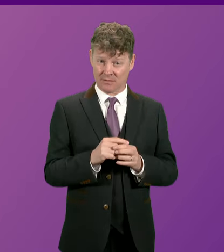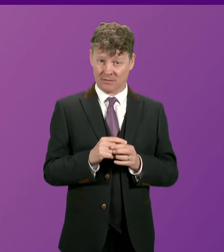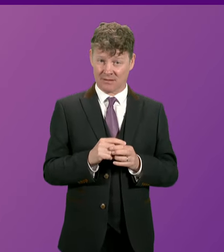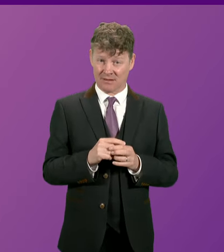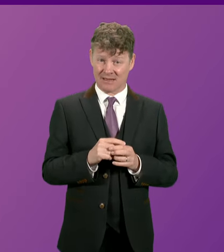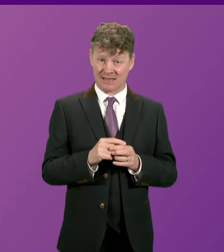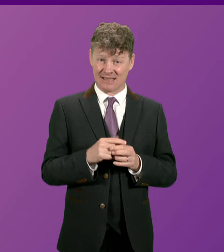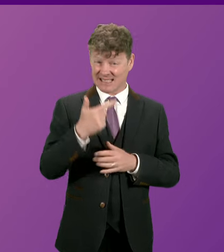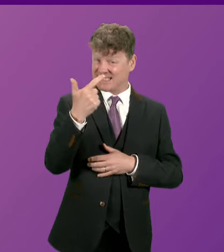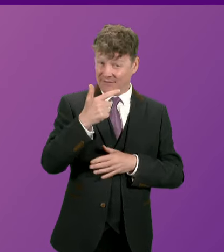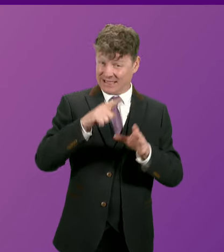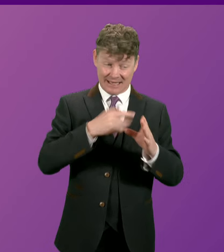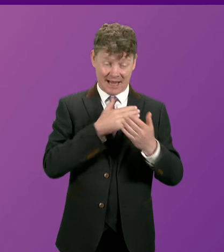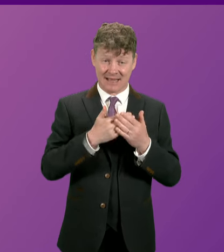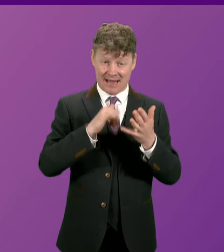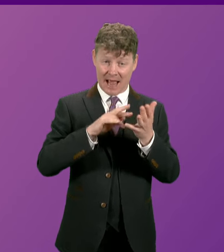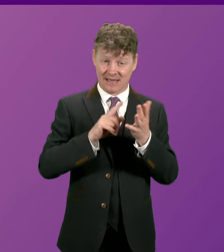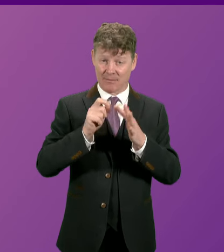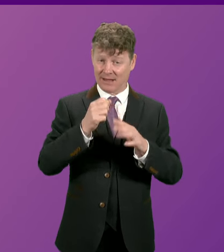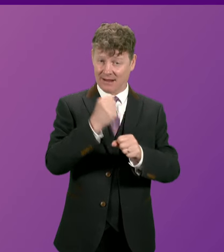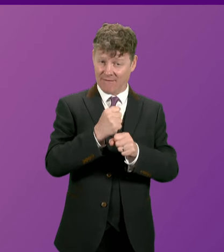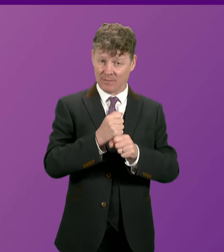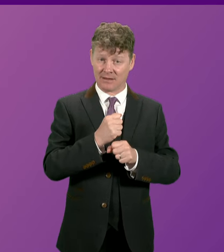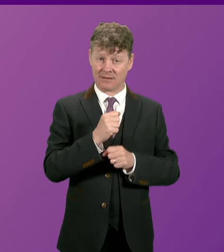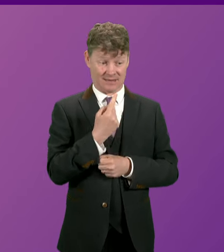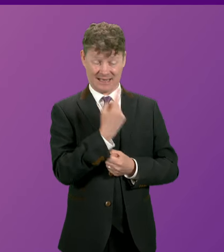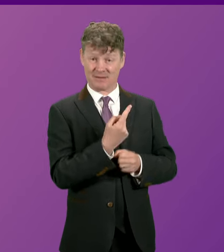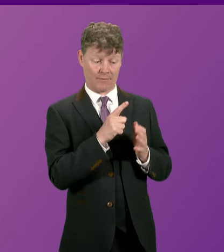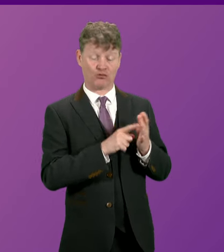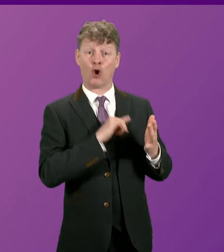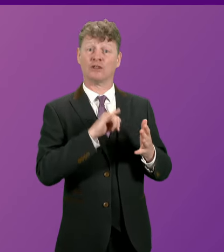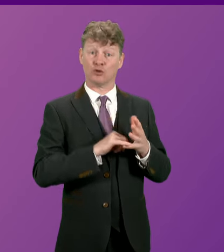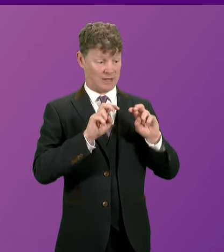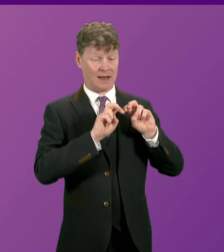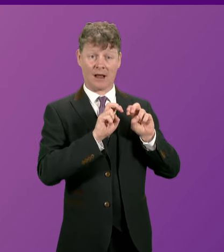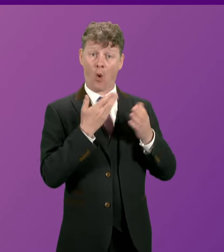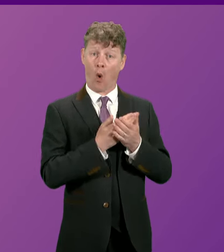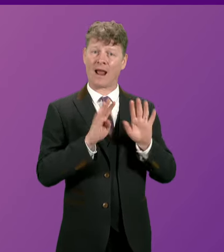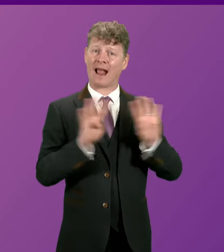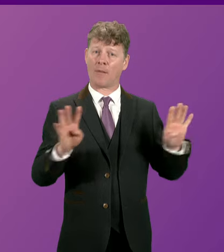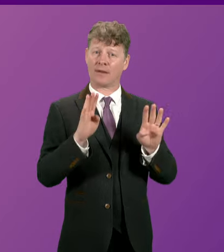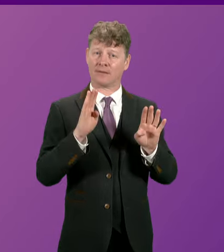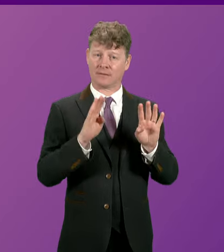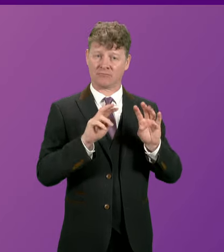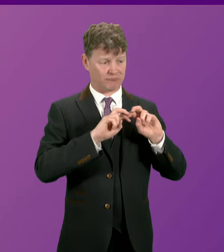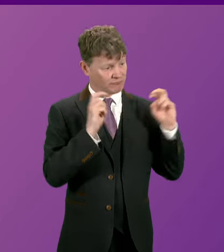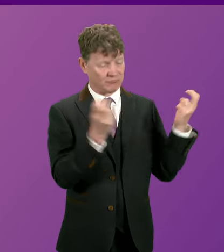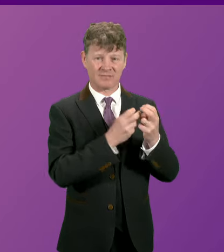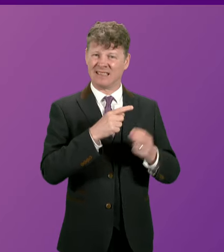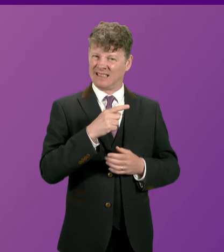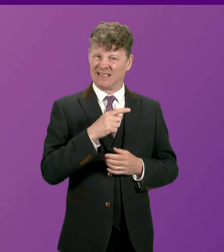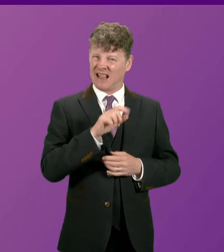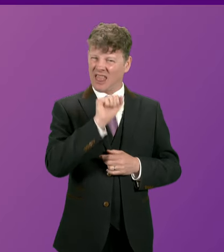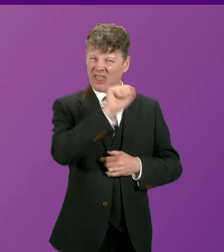of SNP government, John Swinney sat round the cabinet table. His fingerprints are all over their most